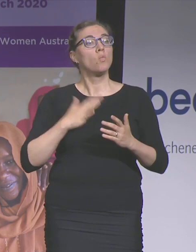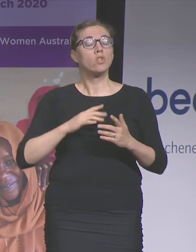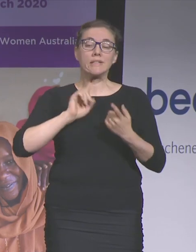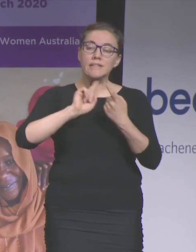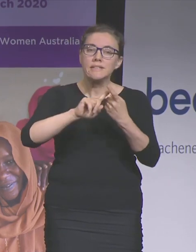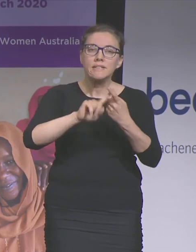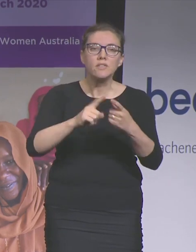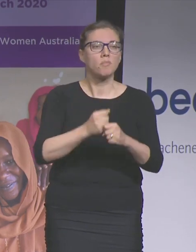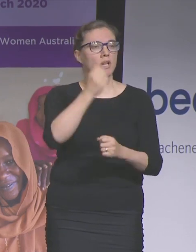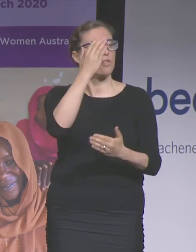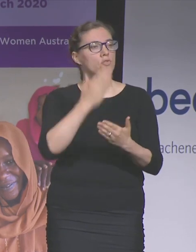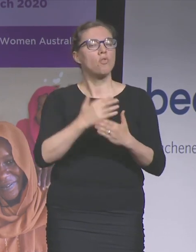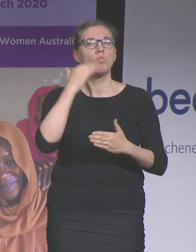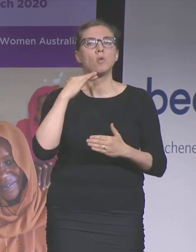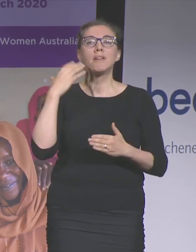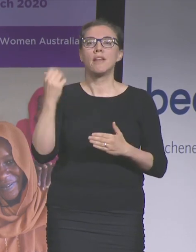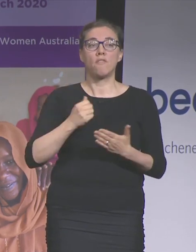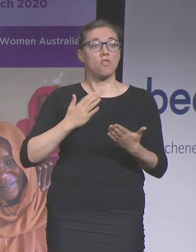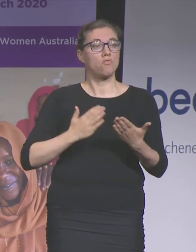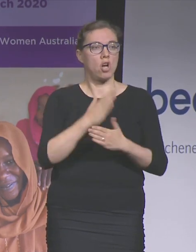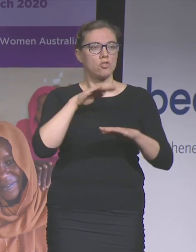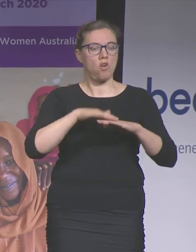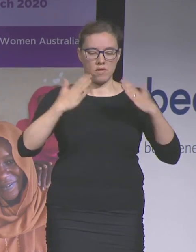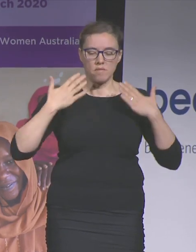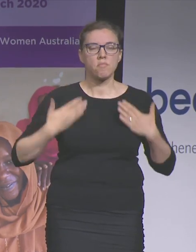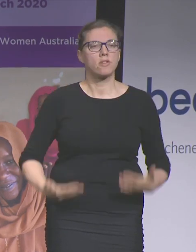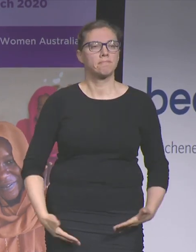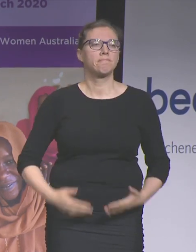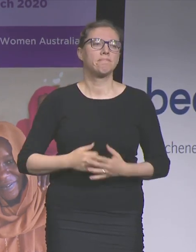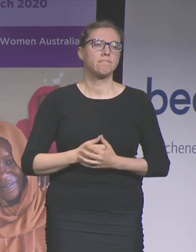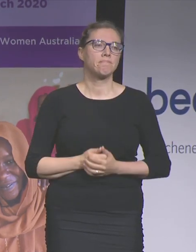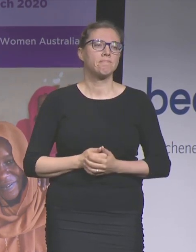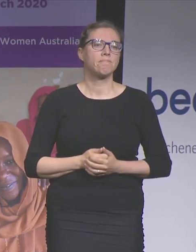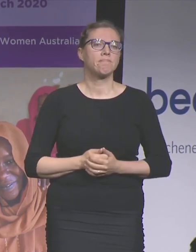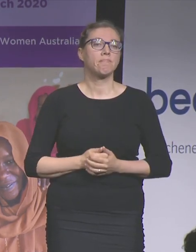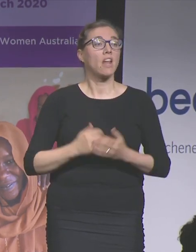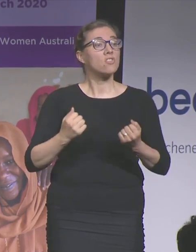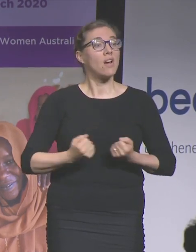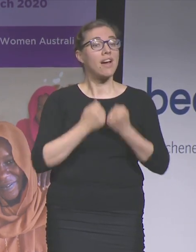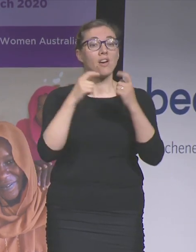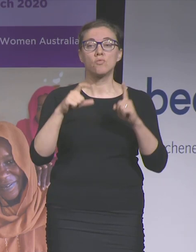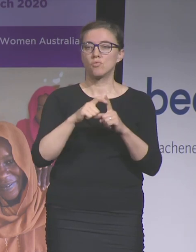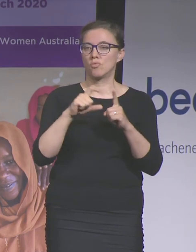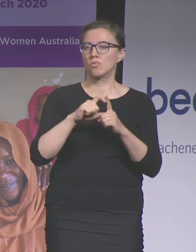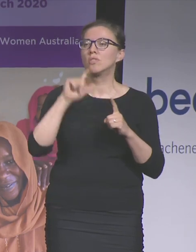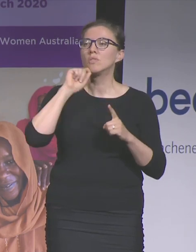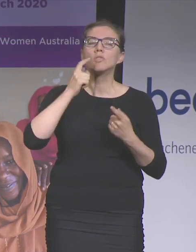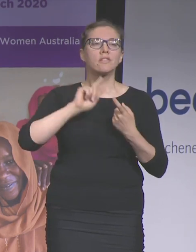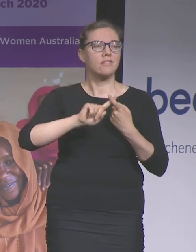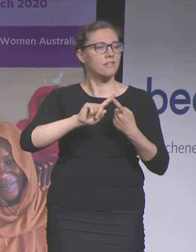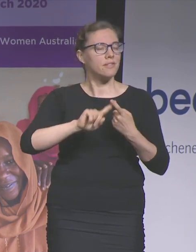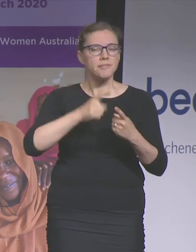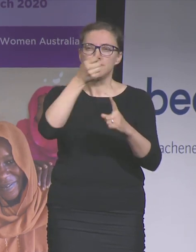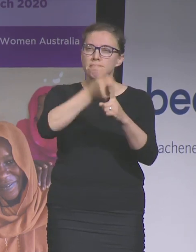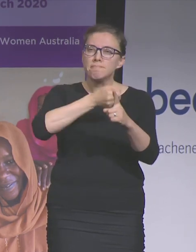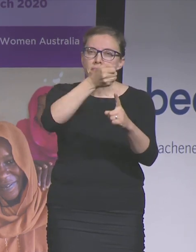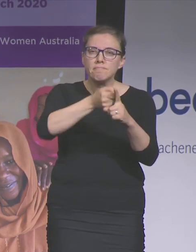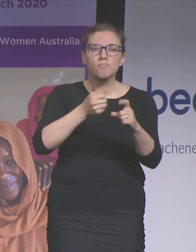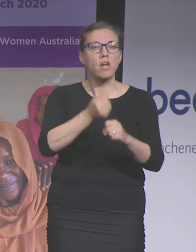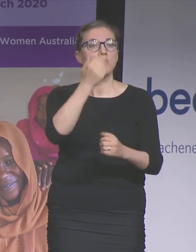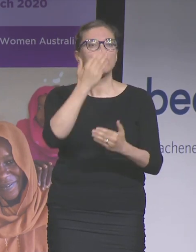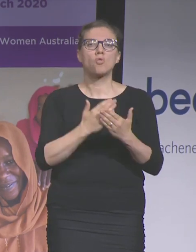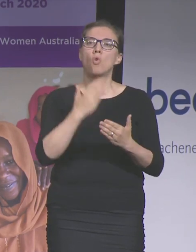reproductive choices. And our daughters will continue the fight for a culture that truly respects women as fully realised individuals